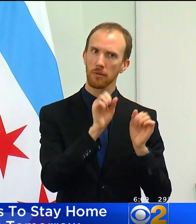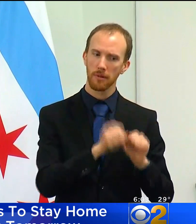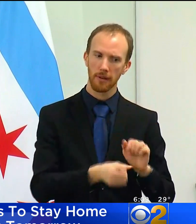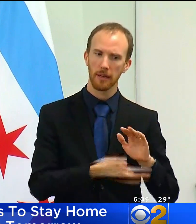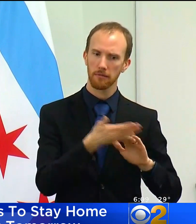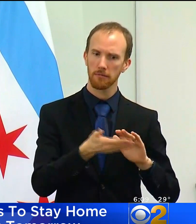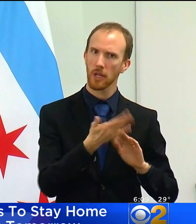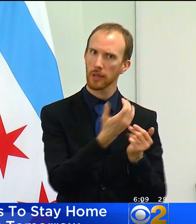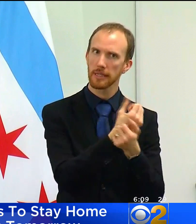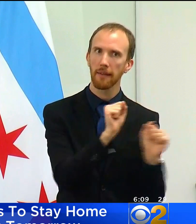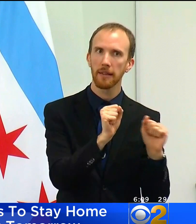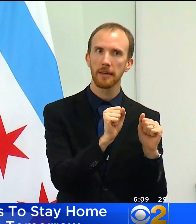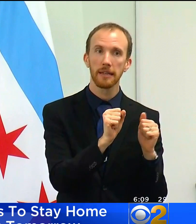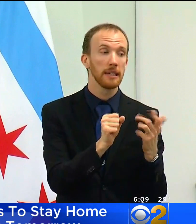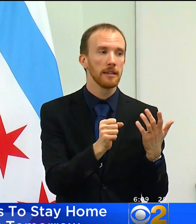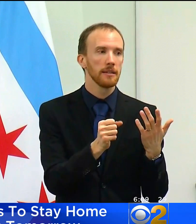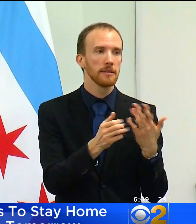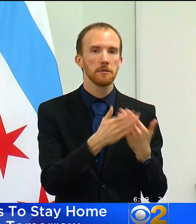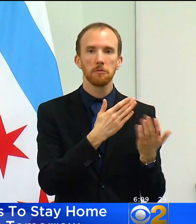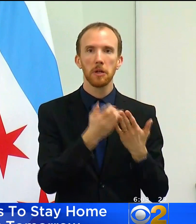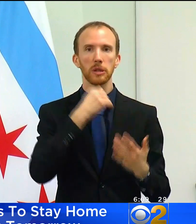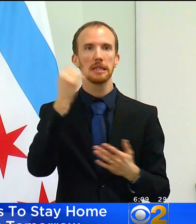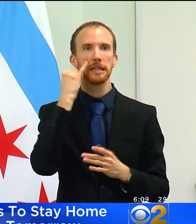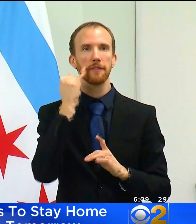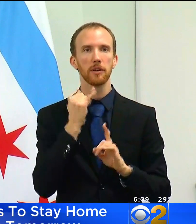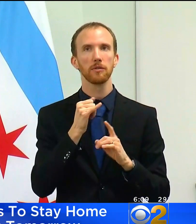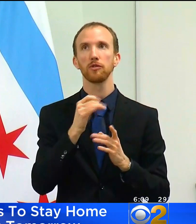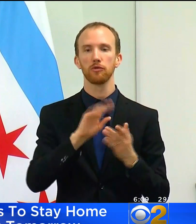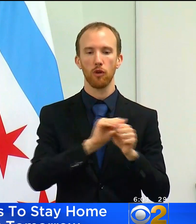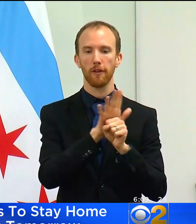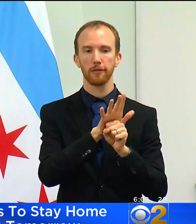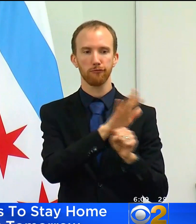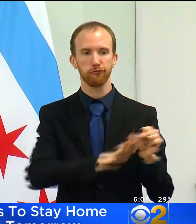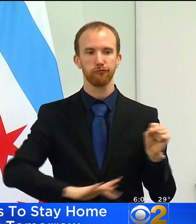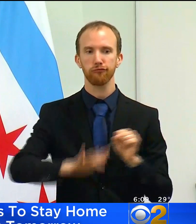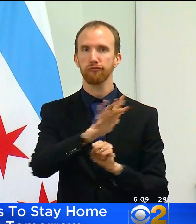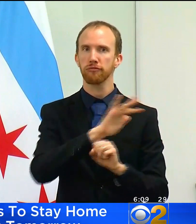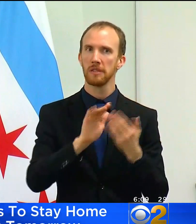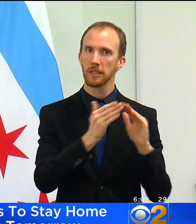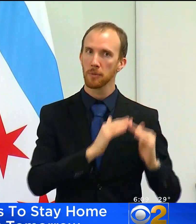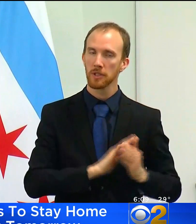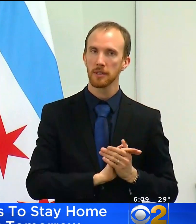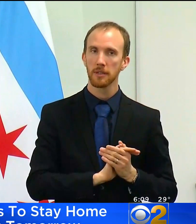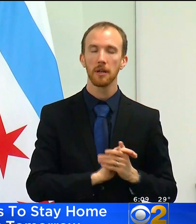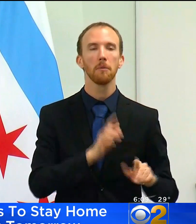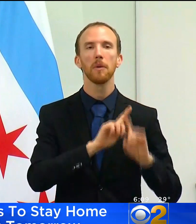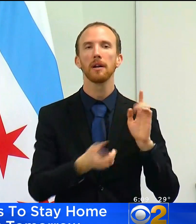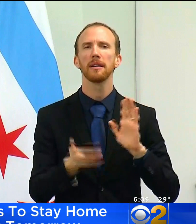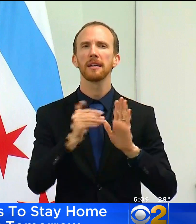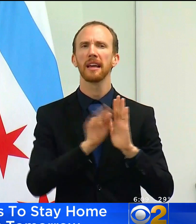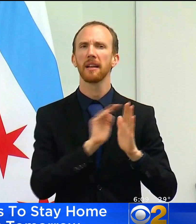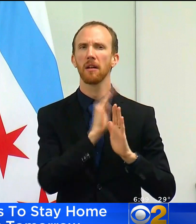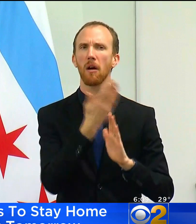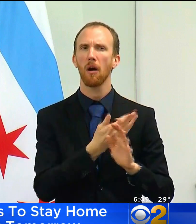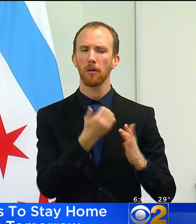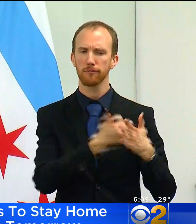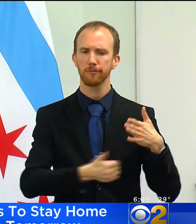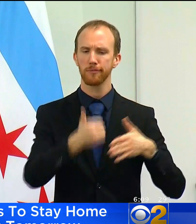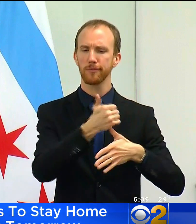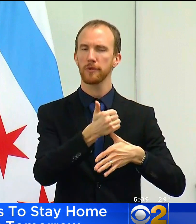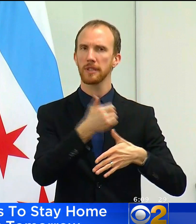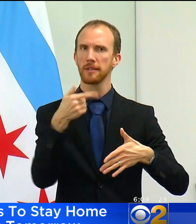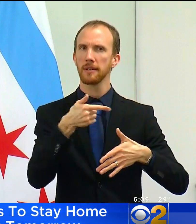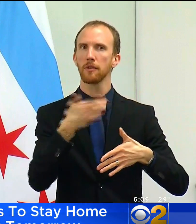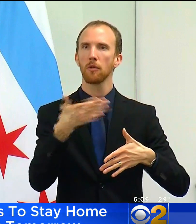even when community transmission is high. Our top priority remains to provide in class options